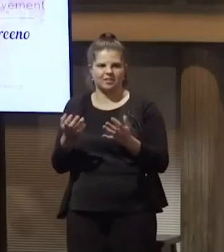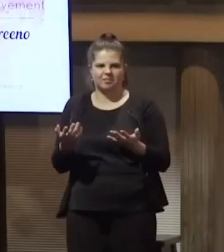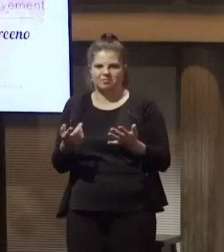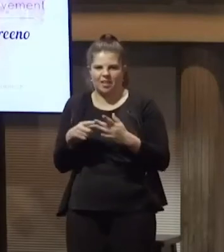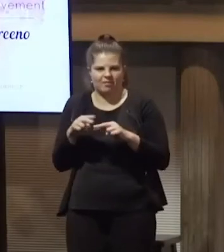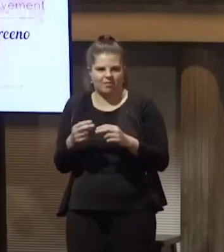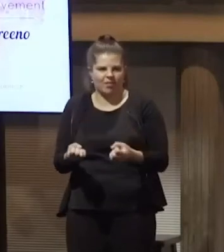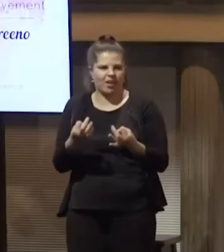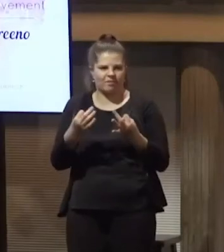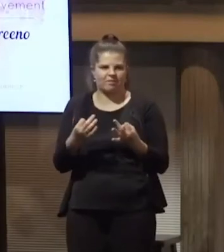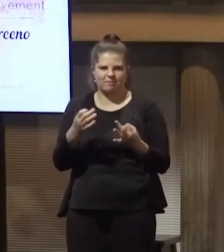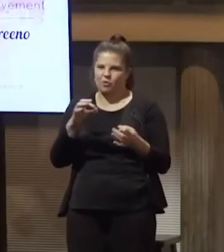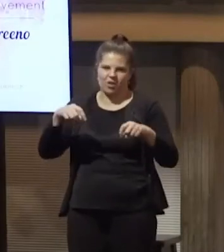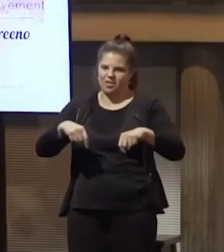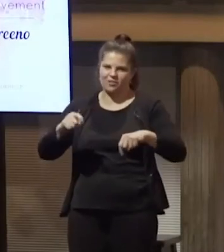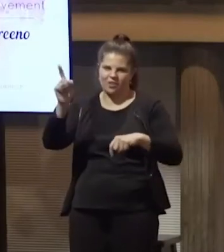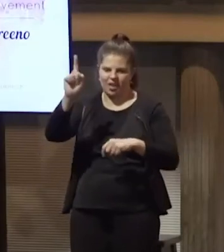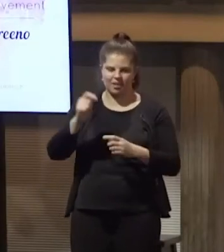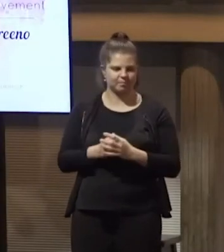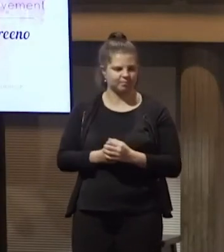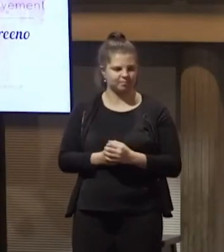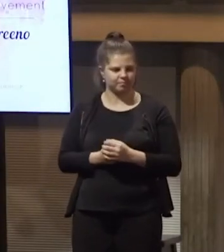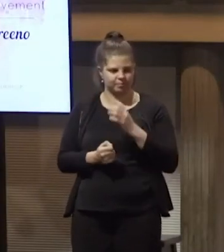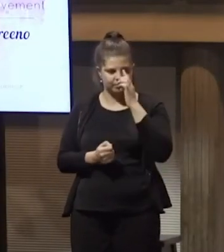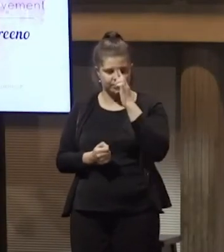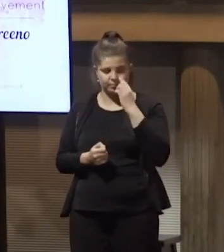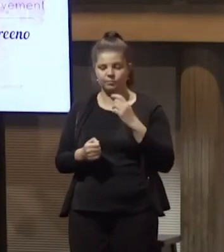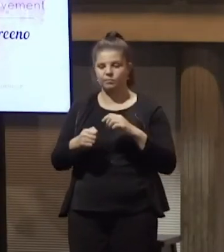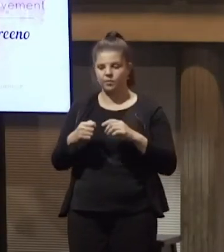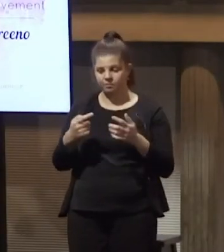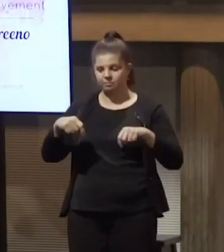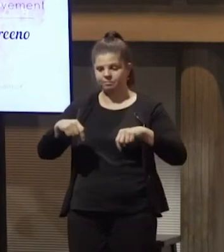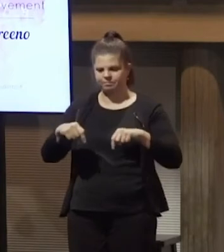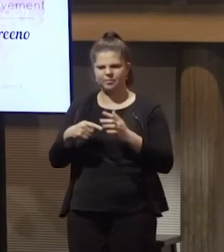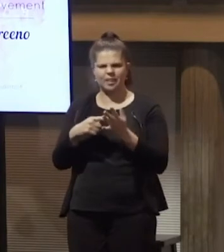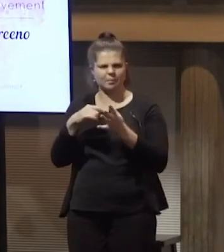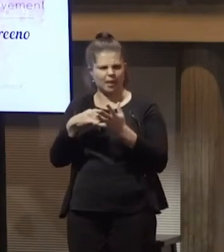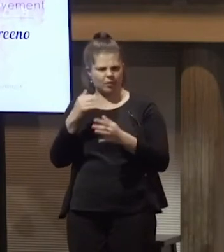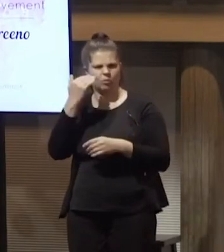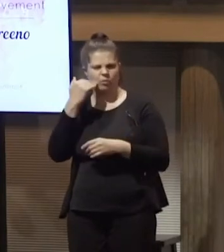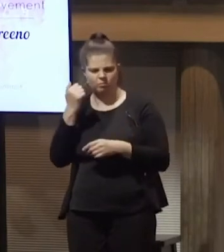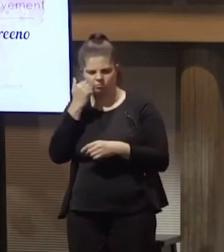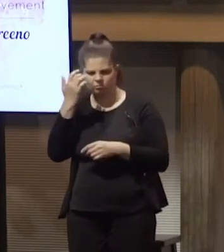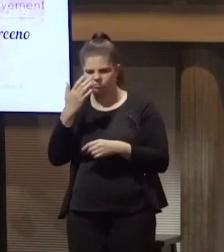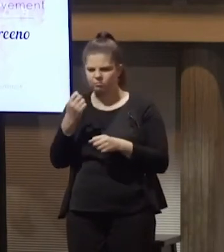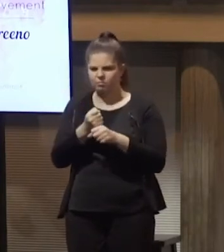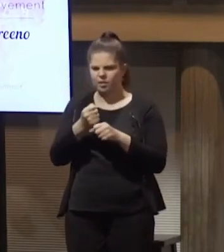For Tasmanian Aboriginal women, shall necklace makers to succeed today in developing quality necklaces,